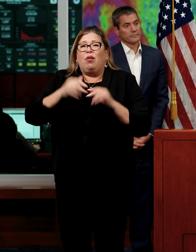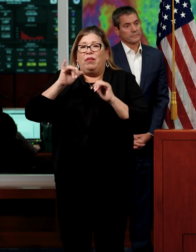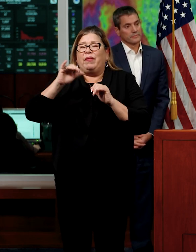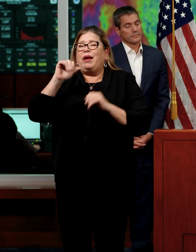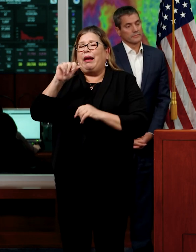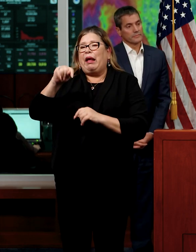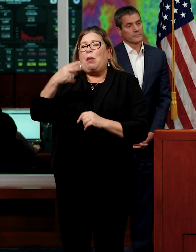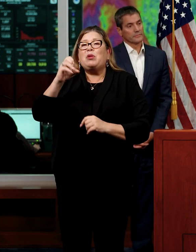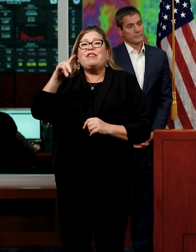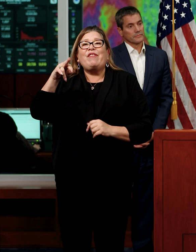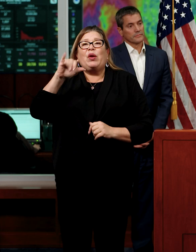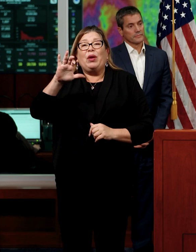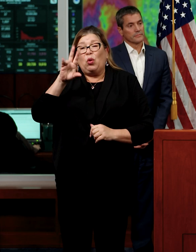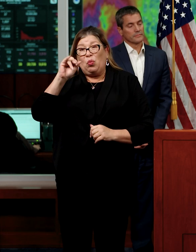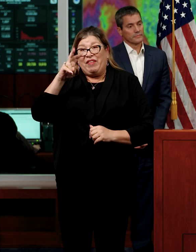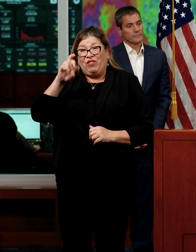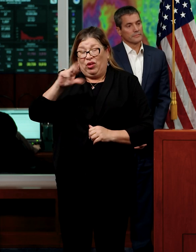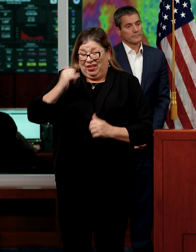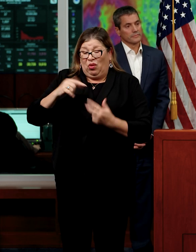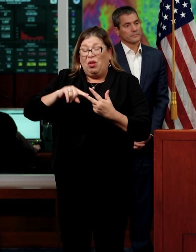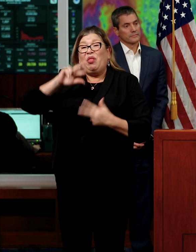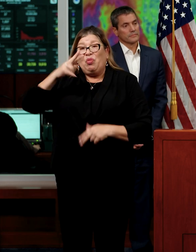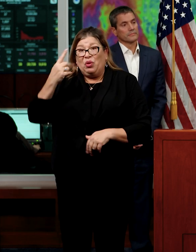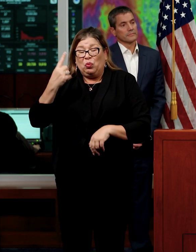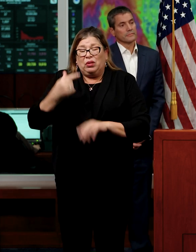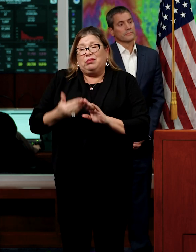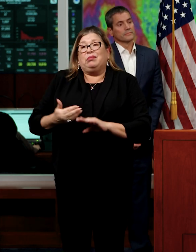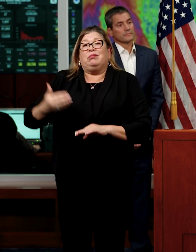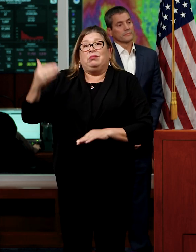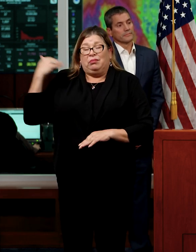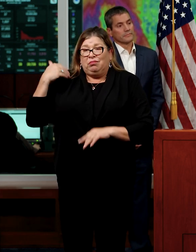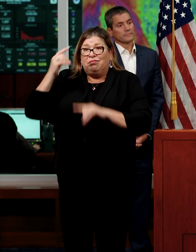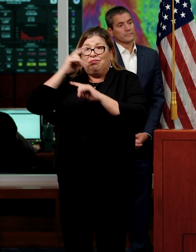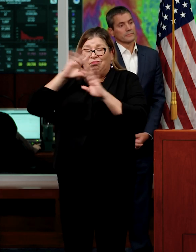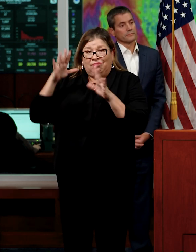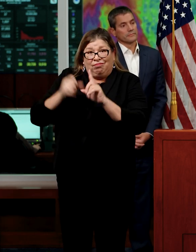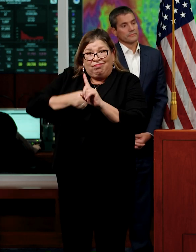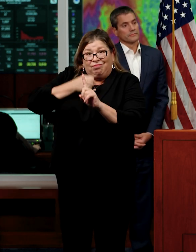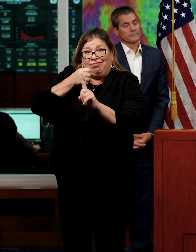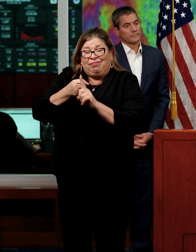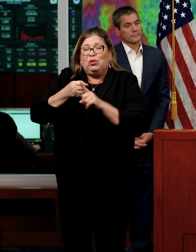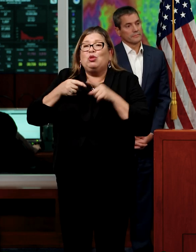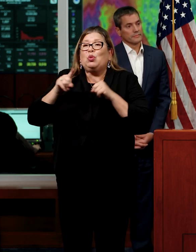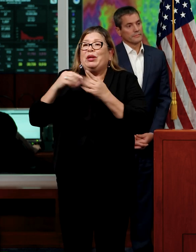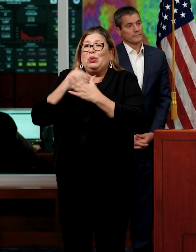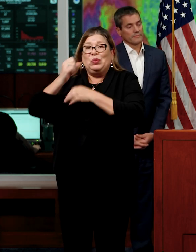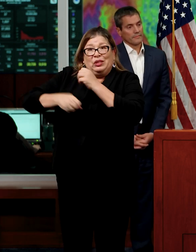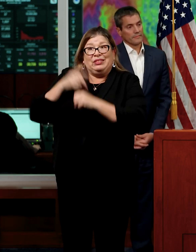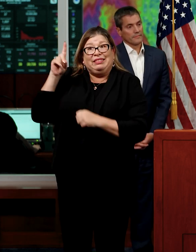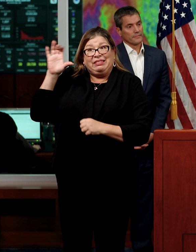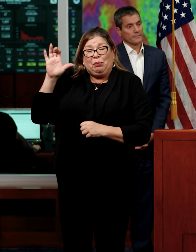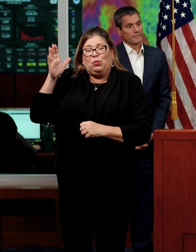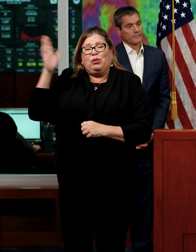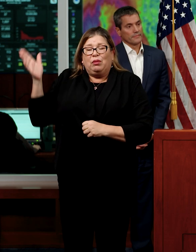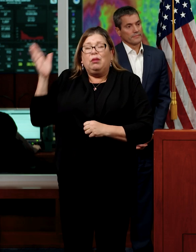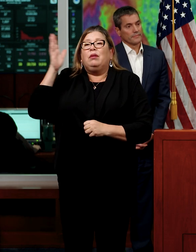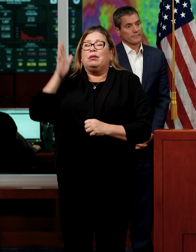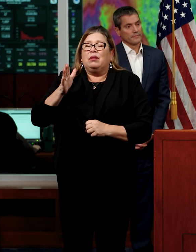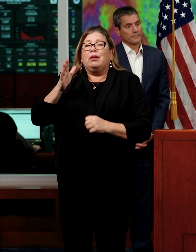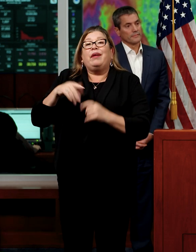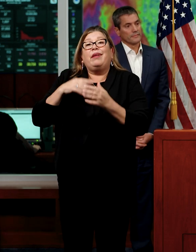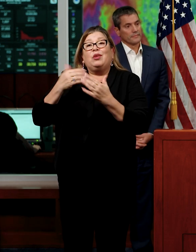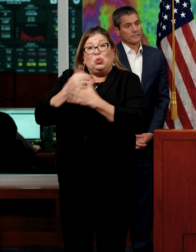December 27th was our first. We had a tremendous atmospheric river over the New Year's holiday, and now we're into our